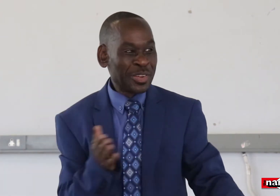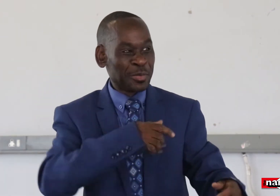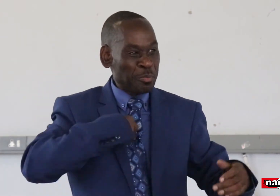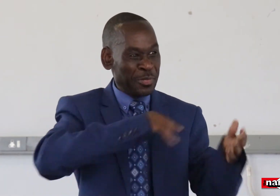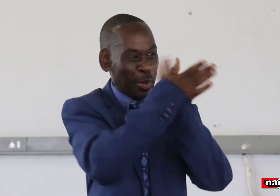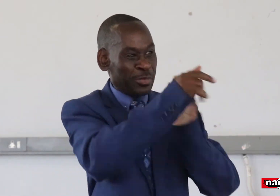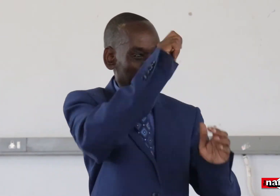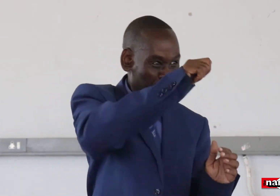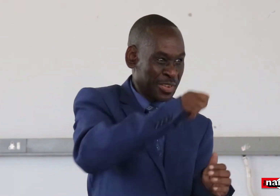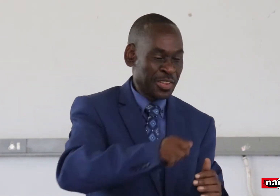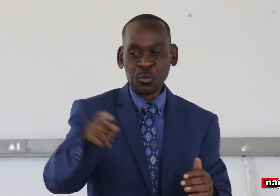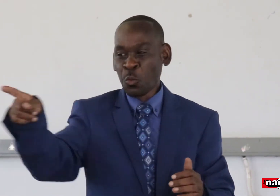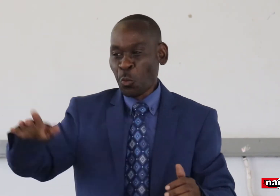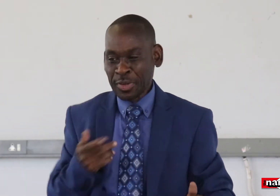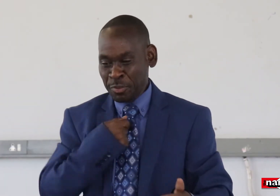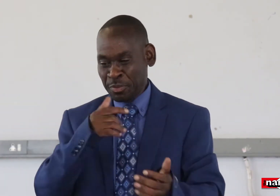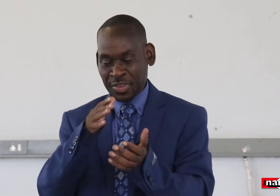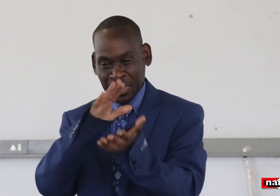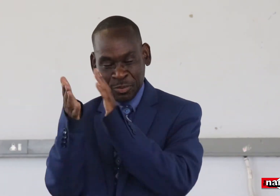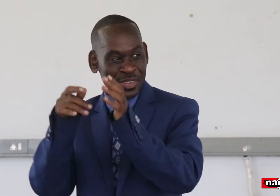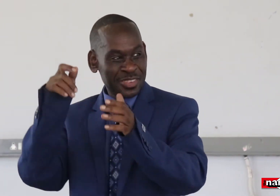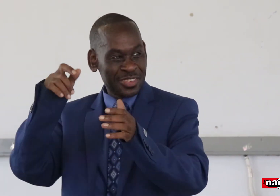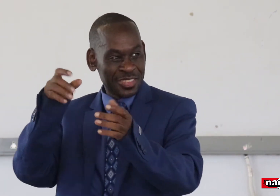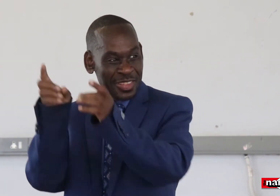Now it seems that people are just power hungry.